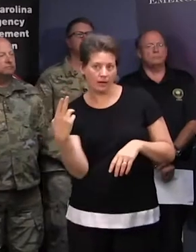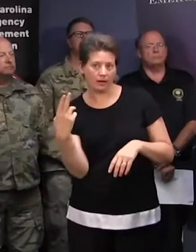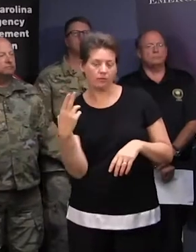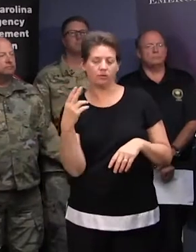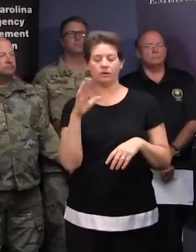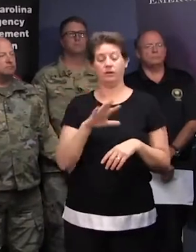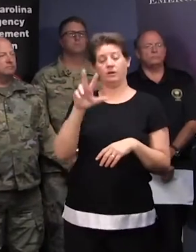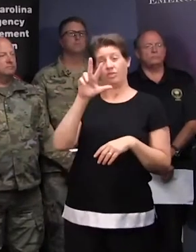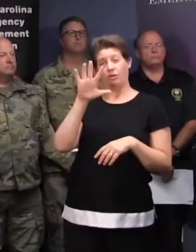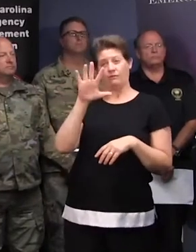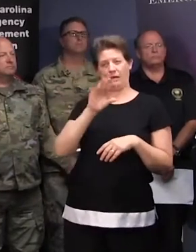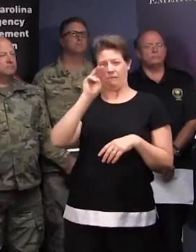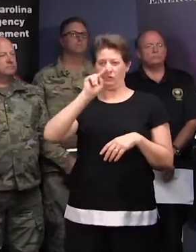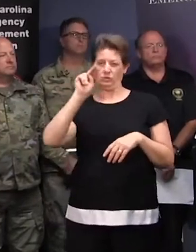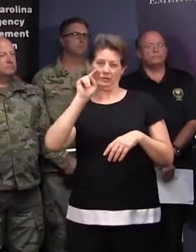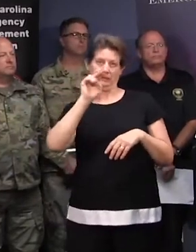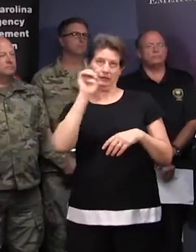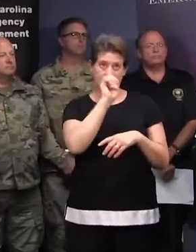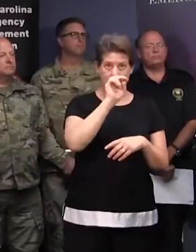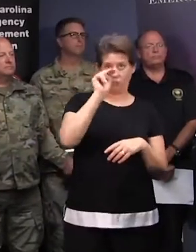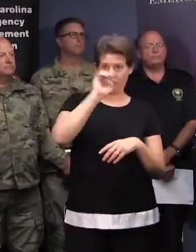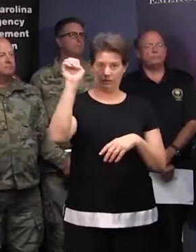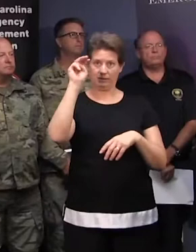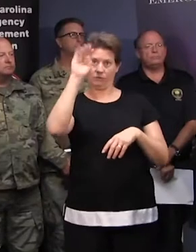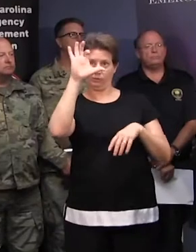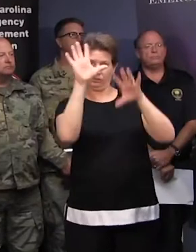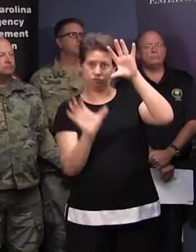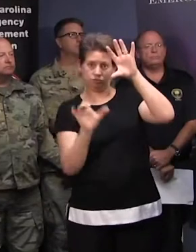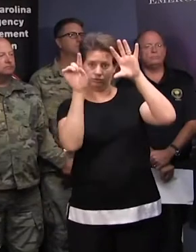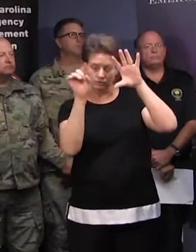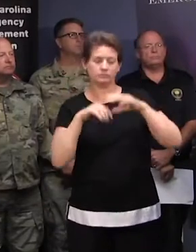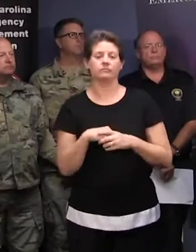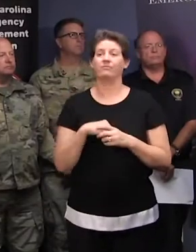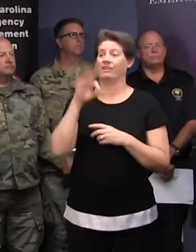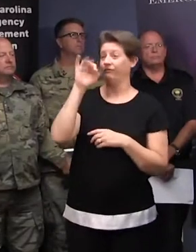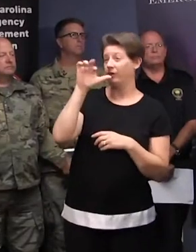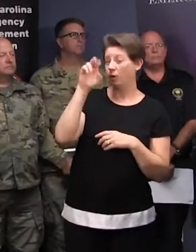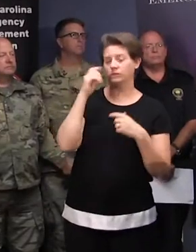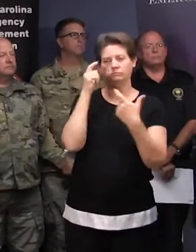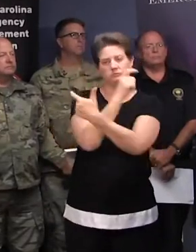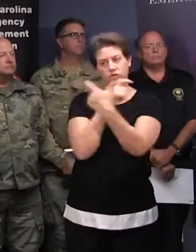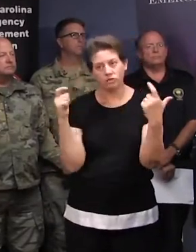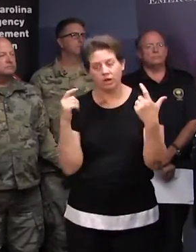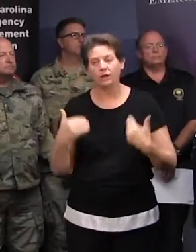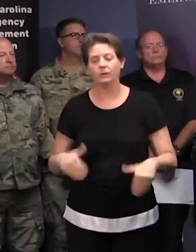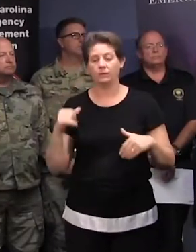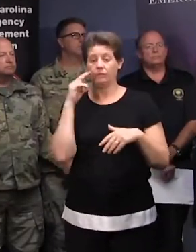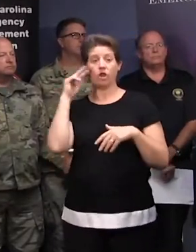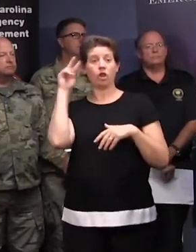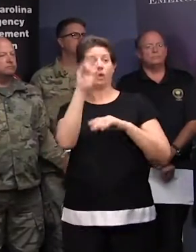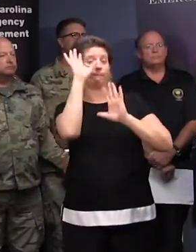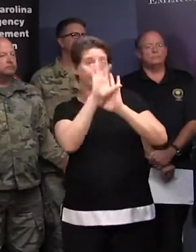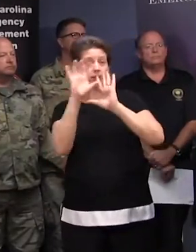located 35 miles east-northeast of Myrtle Beach. Florence is a very large storm. If you were to look on radar at